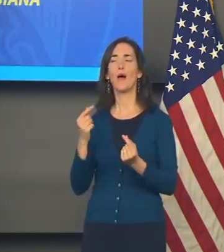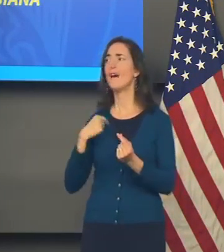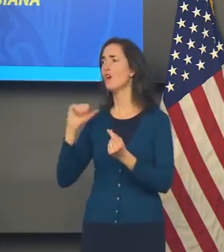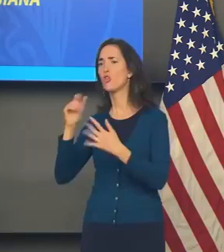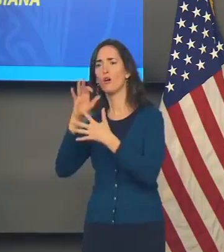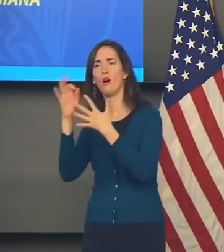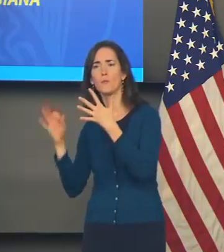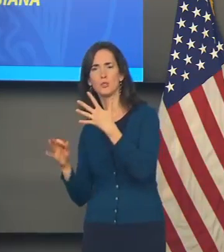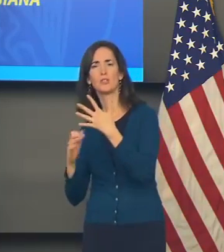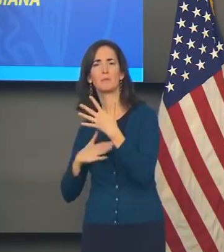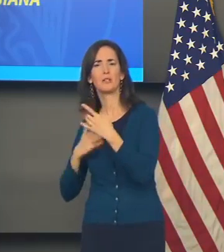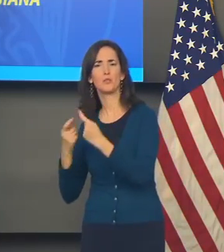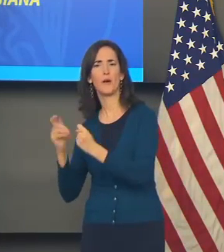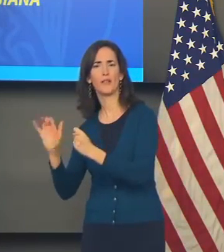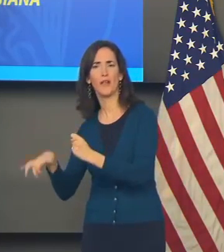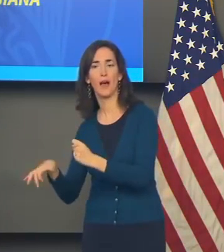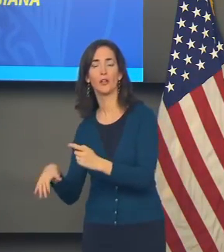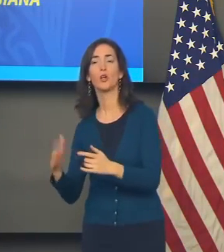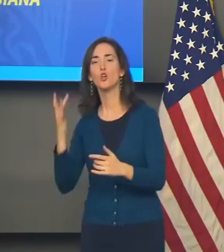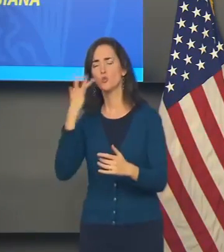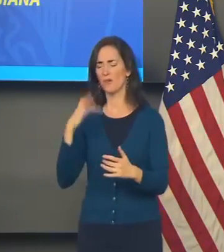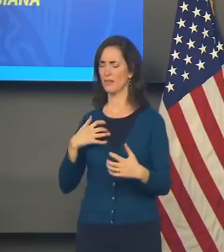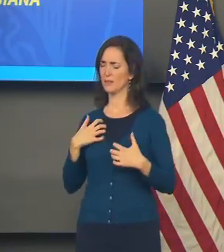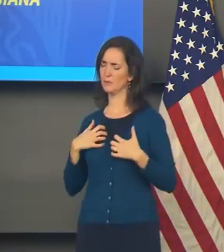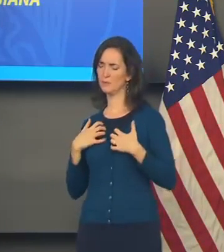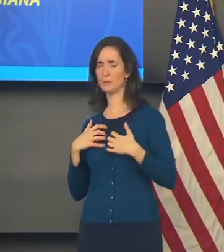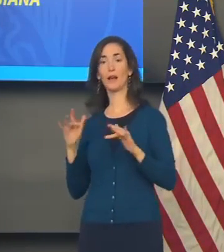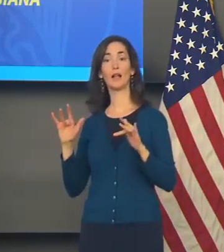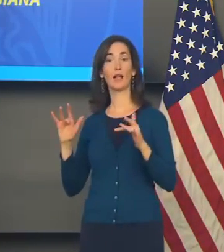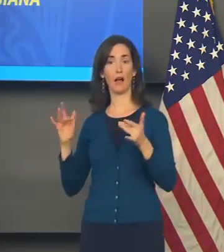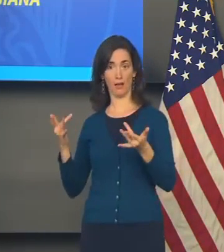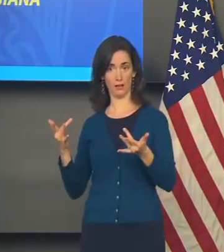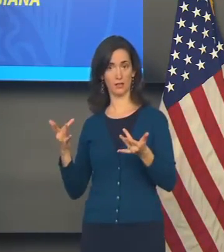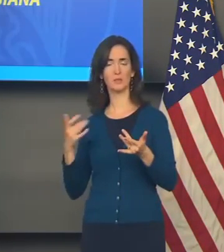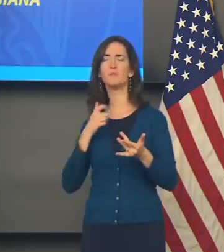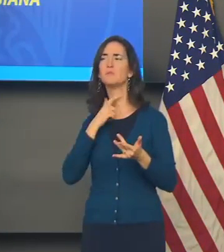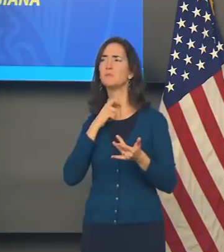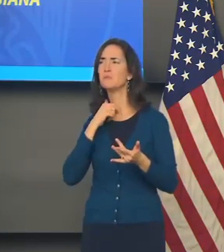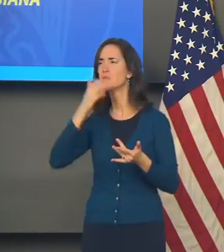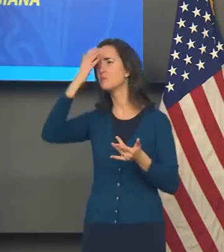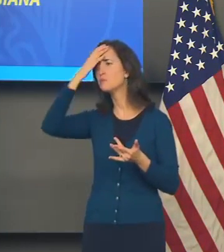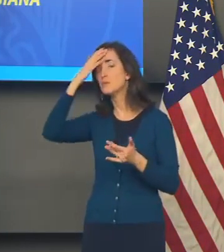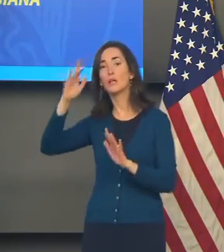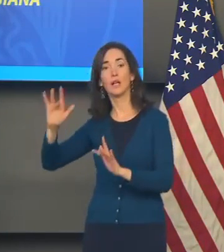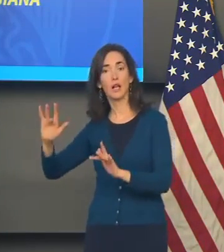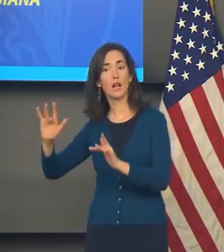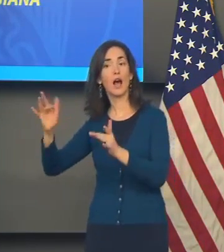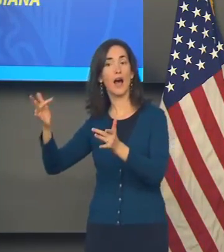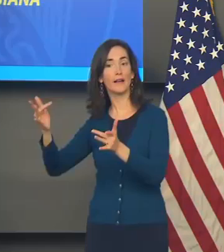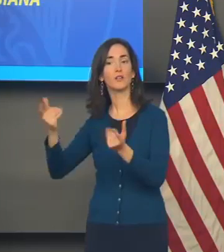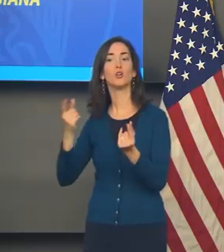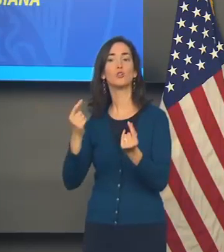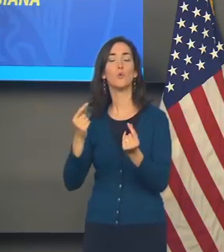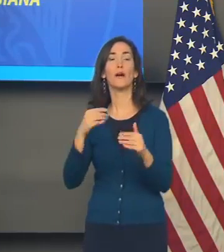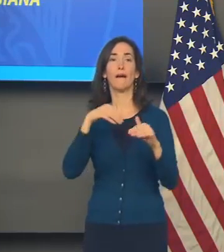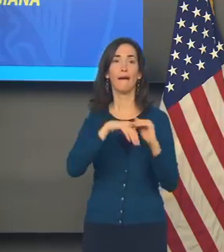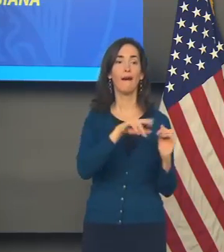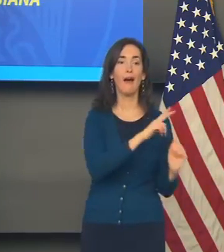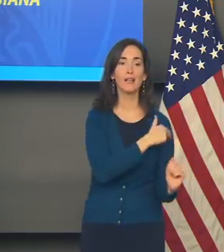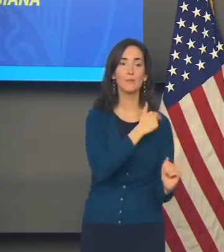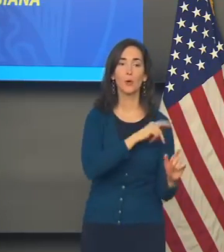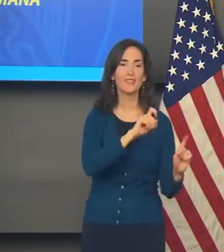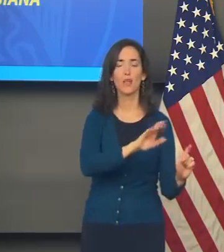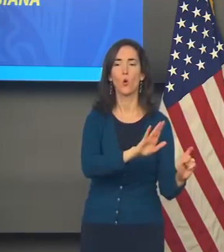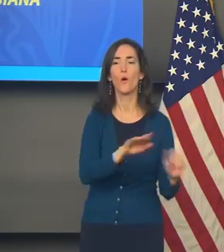testing options. If your symptoms are very mild, I advise you to test outside of a hospital and stay